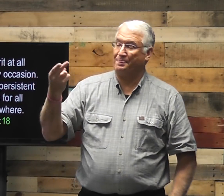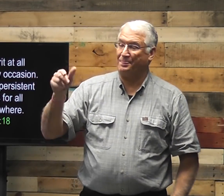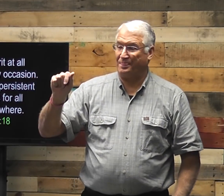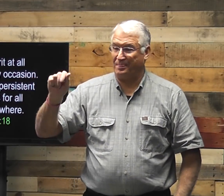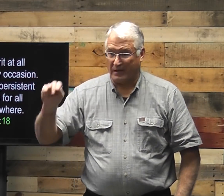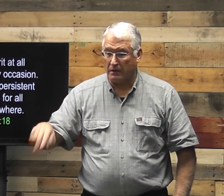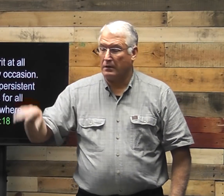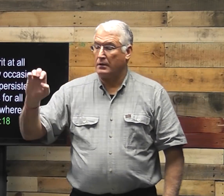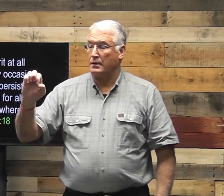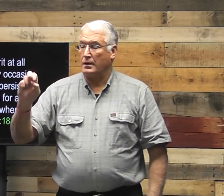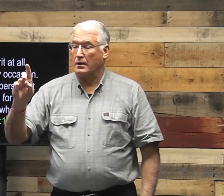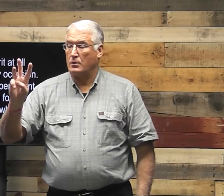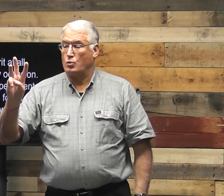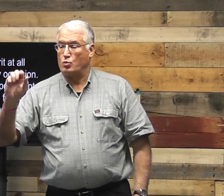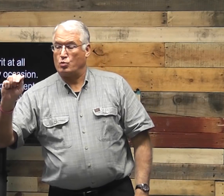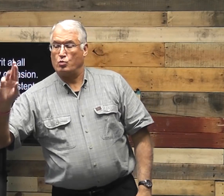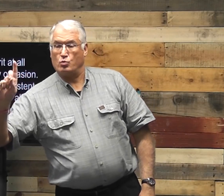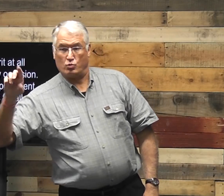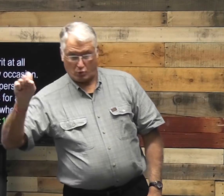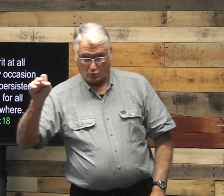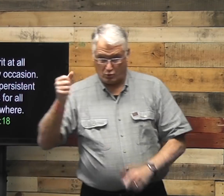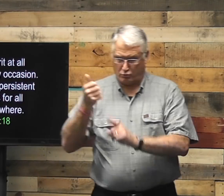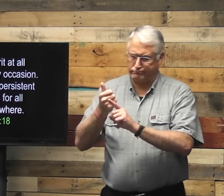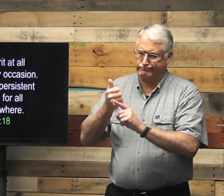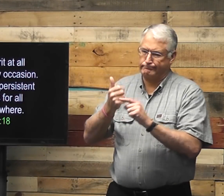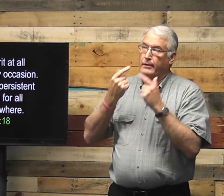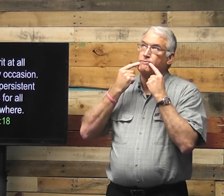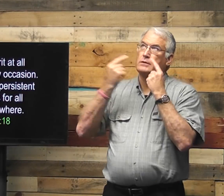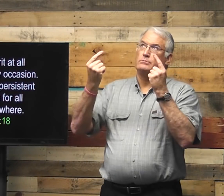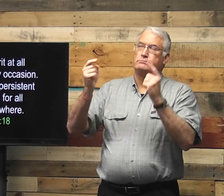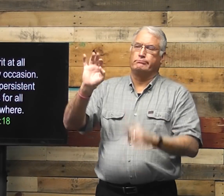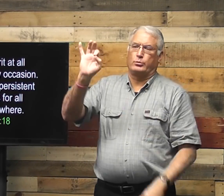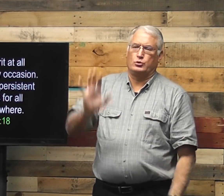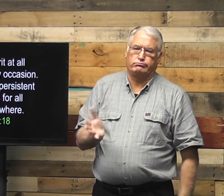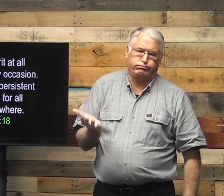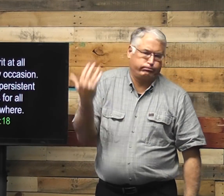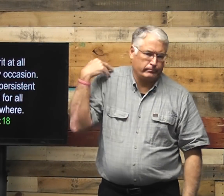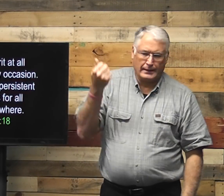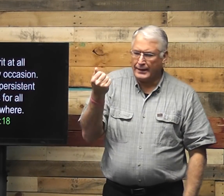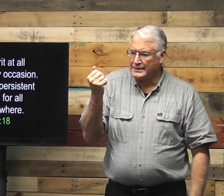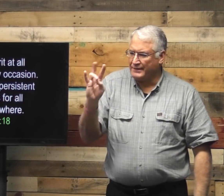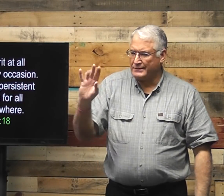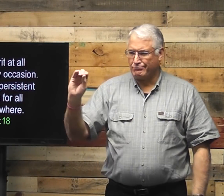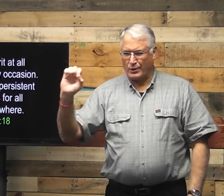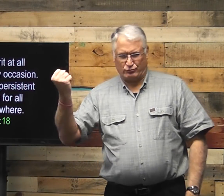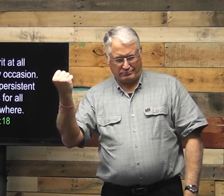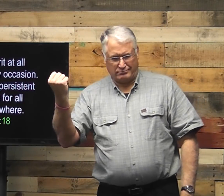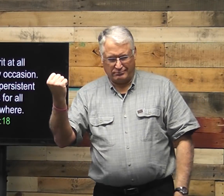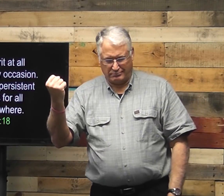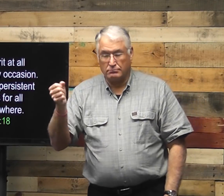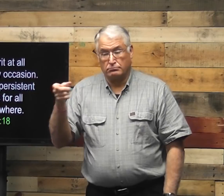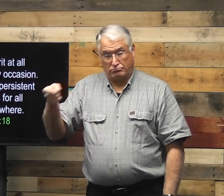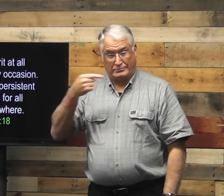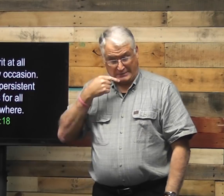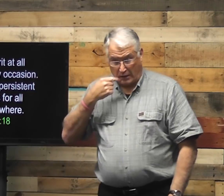So, Jonathan Edwards himself, he's a famous preacher in the 1700s.